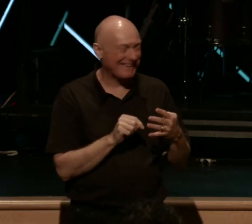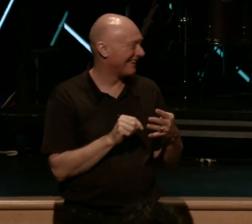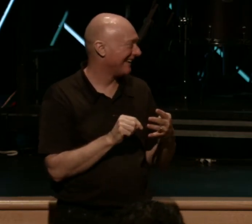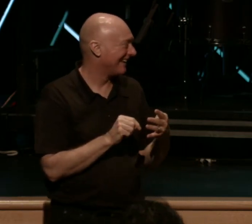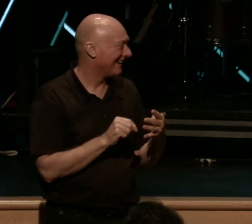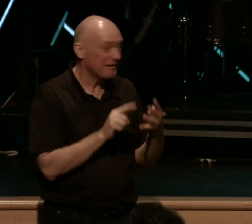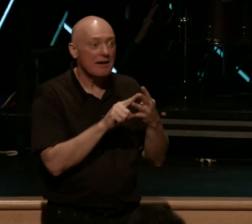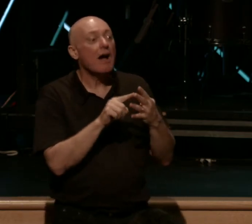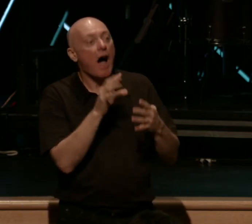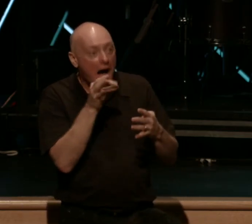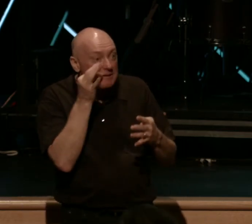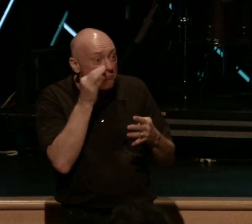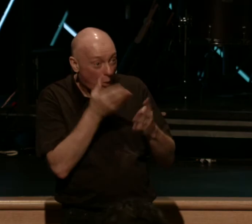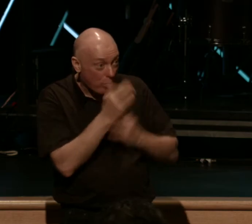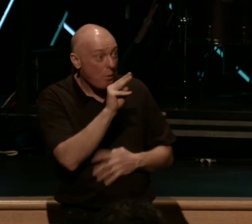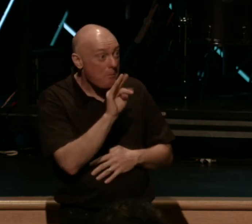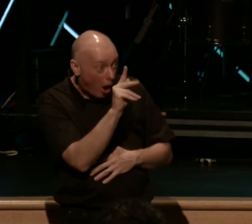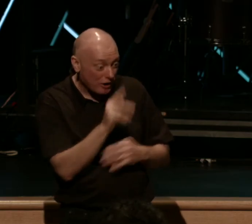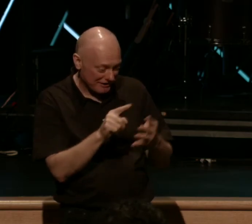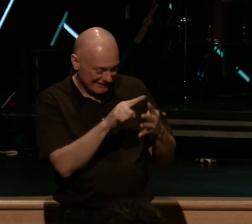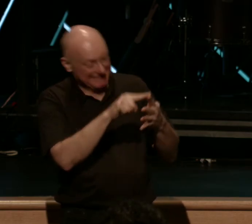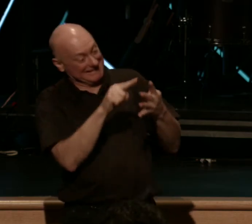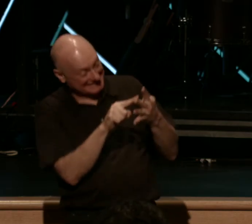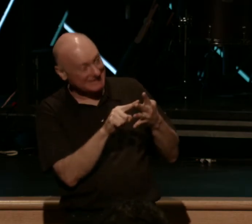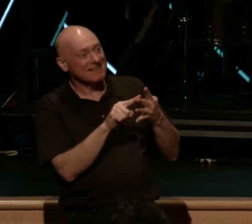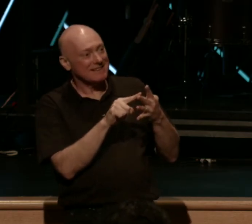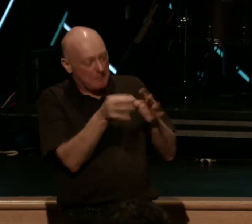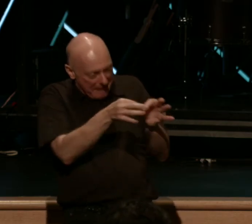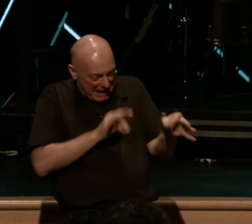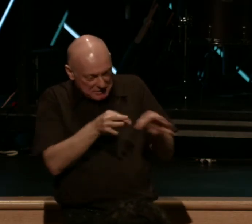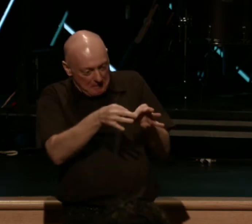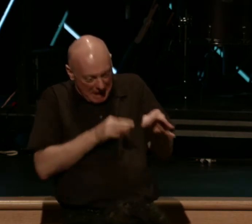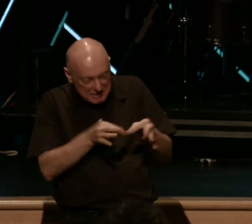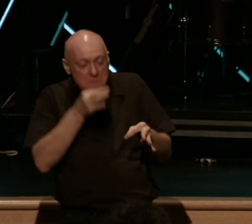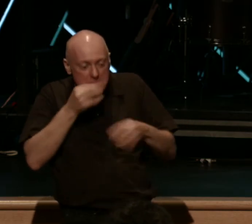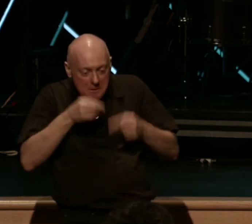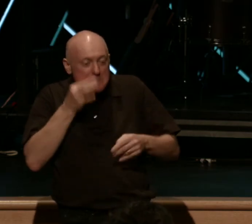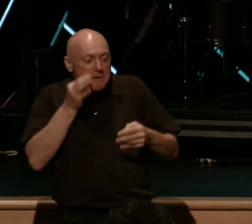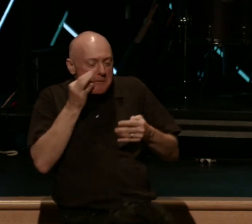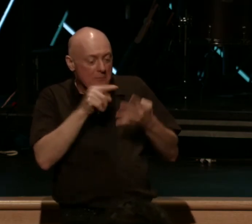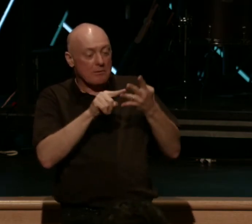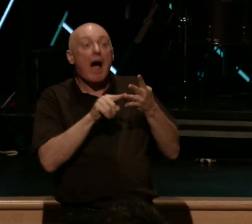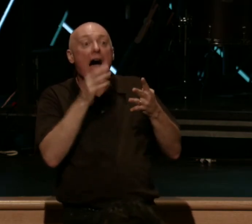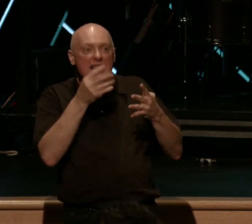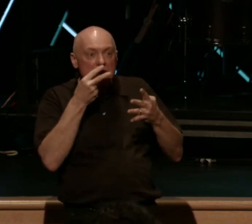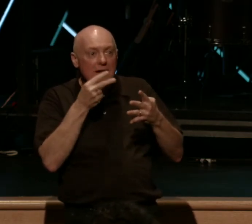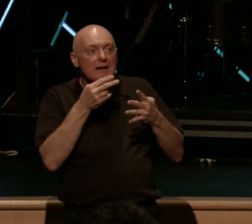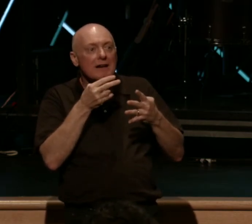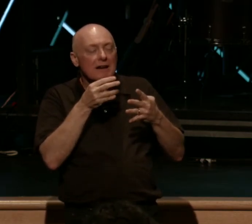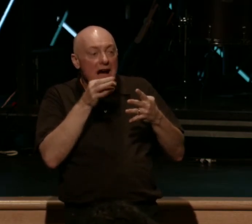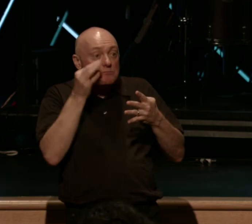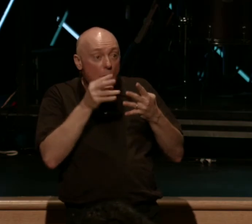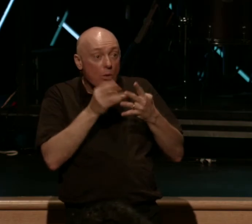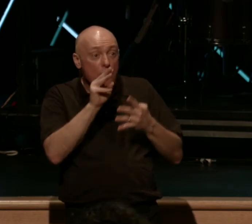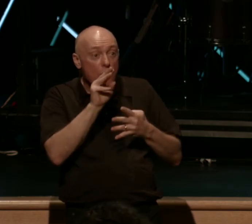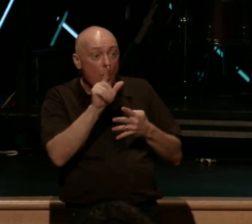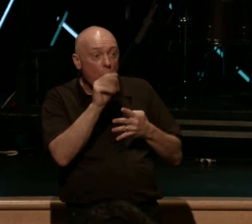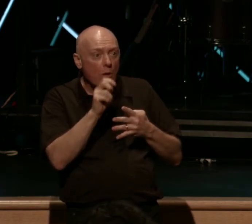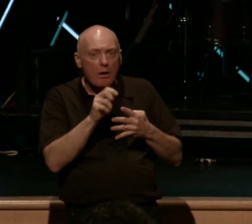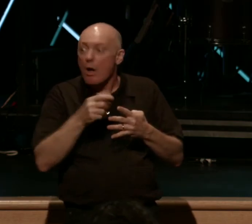And then I smoked through Mark, is what he said. And he said, pastor, honestly smoked through Luke. He said, but when I read John, John